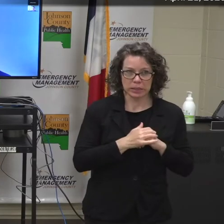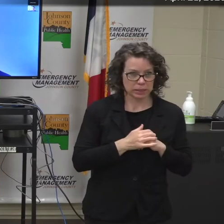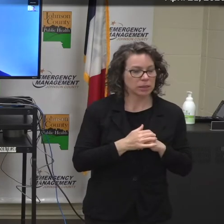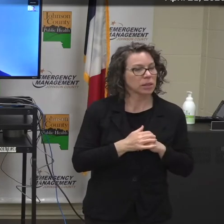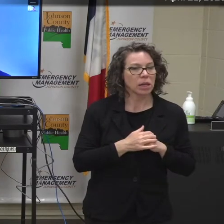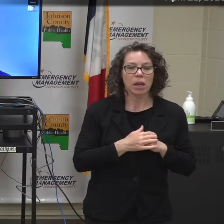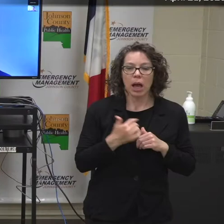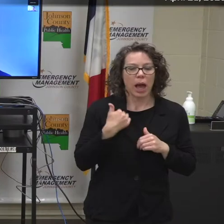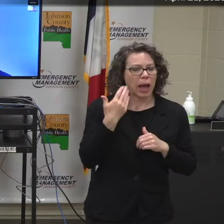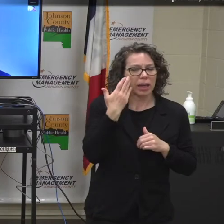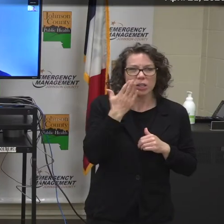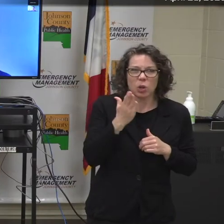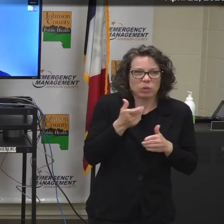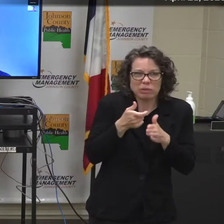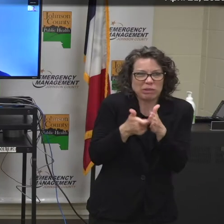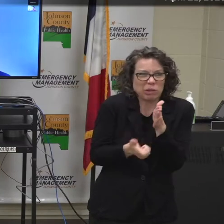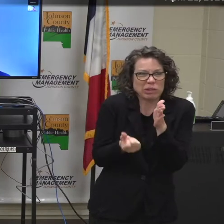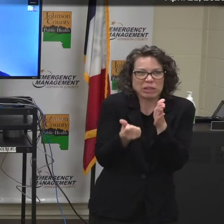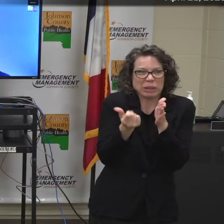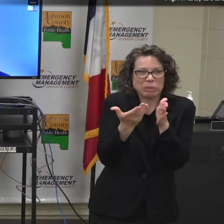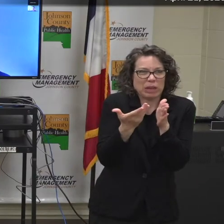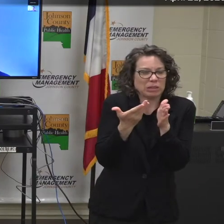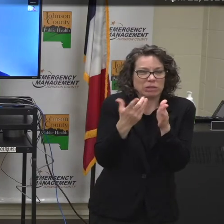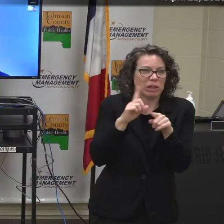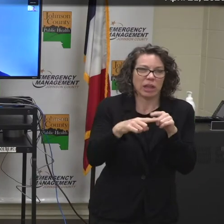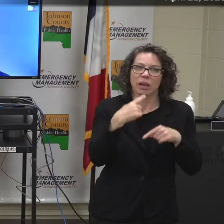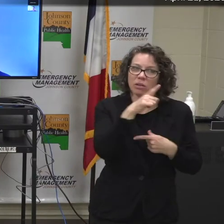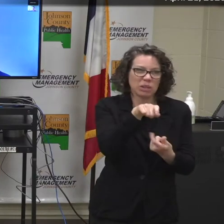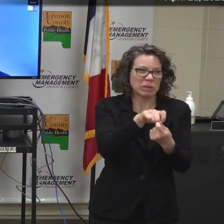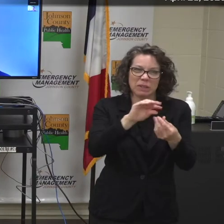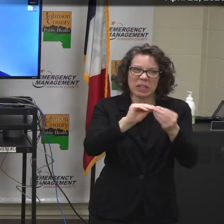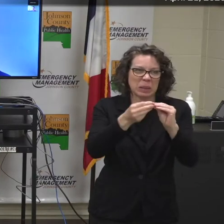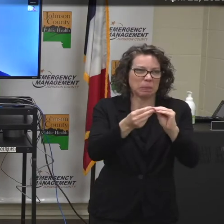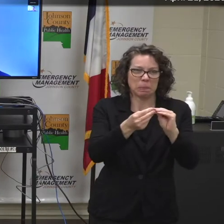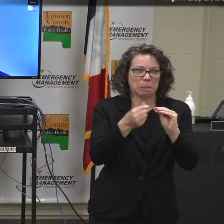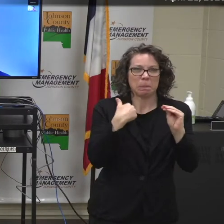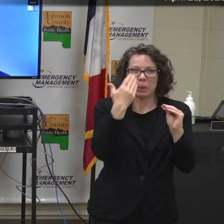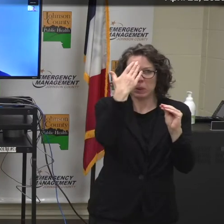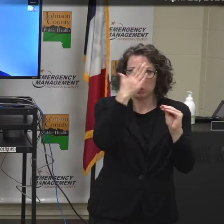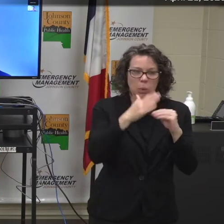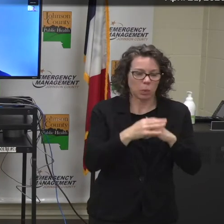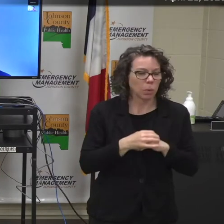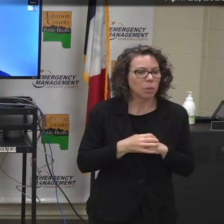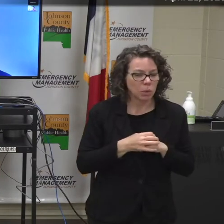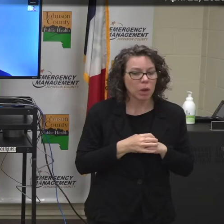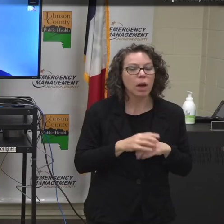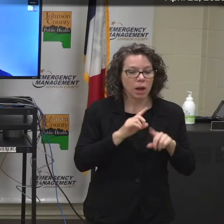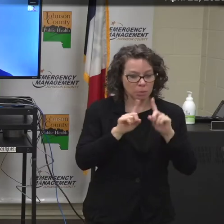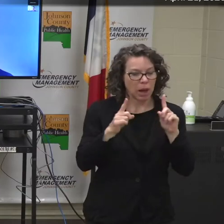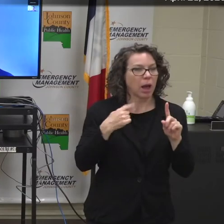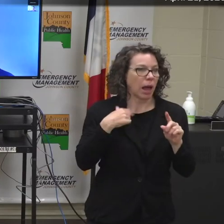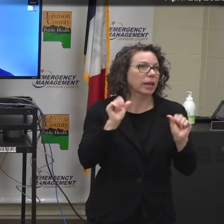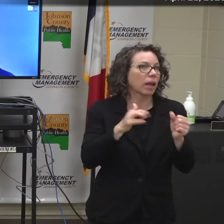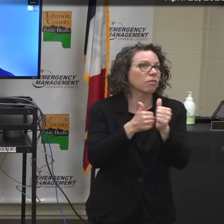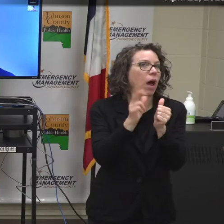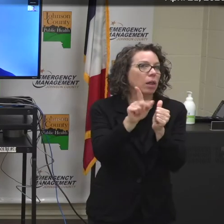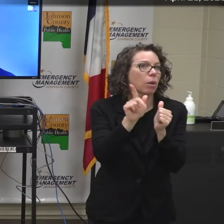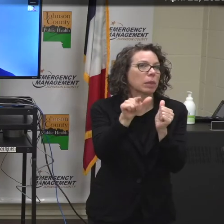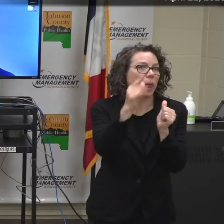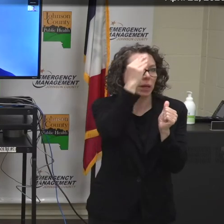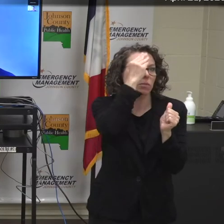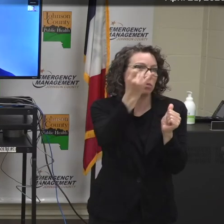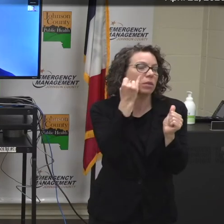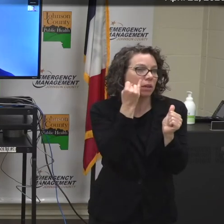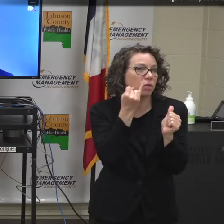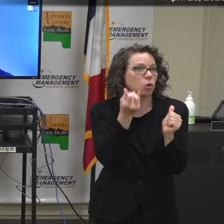regarding the cost of the test. But we could certainly follow up with you if